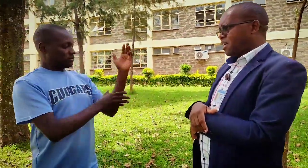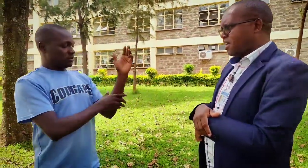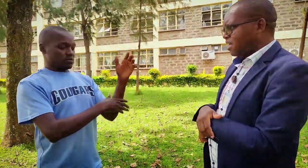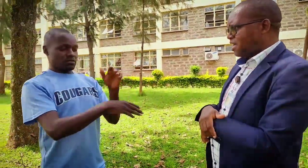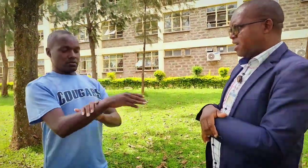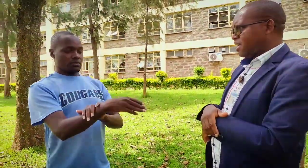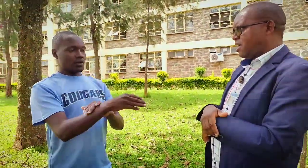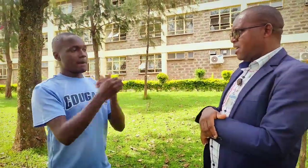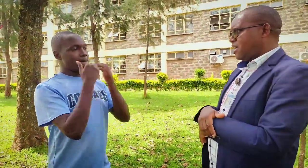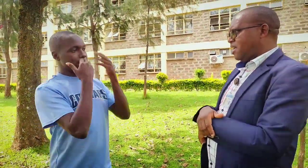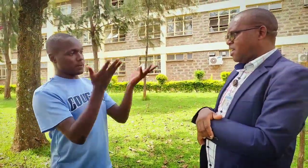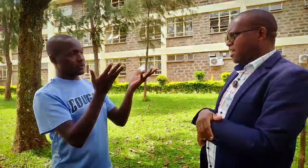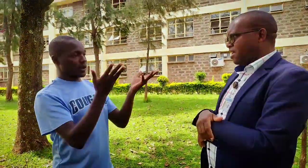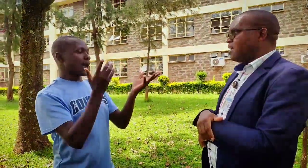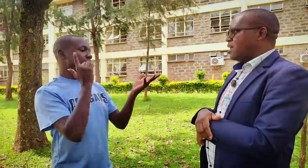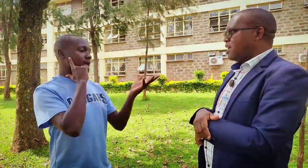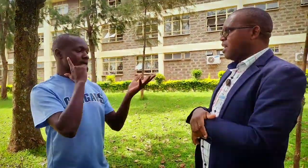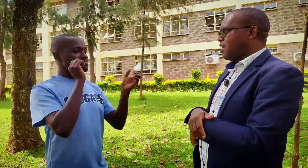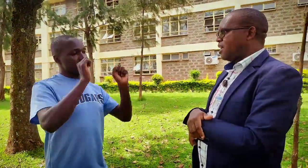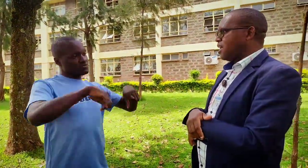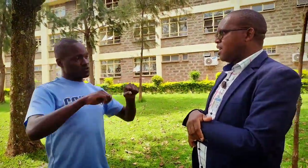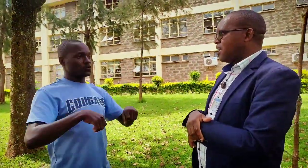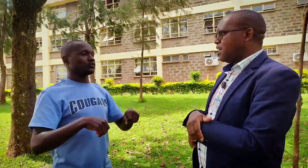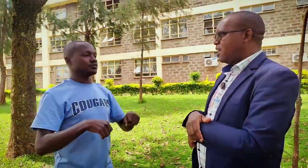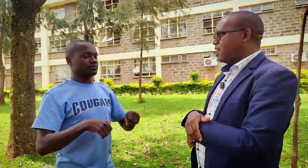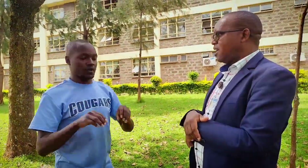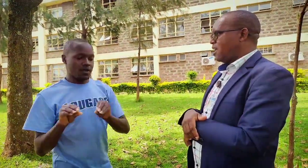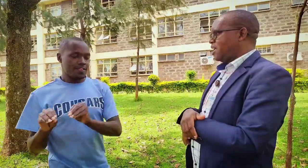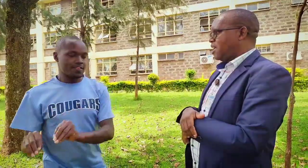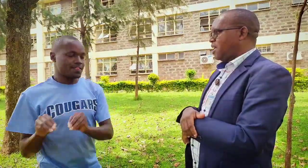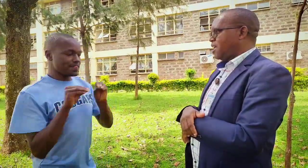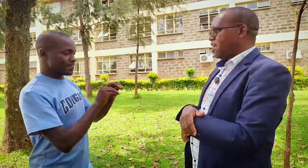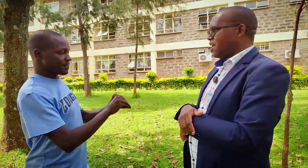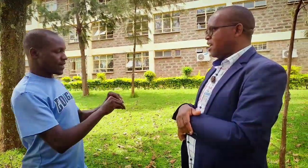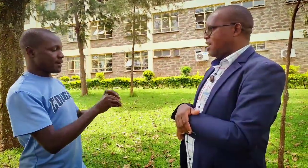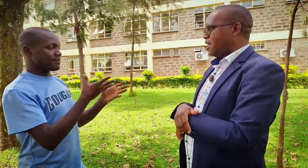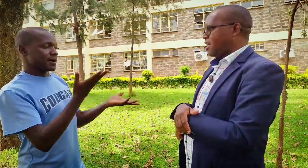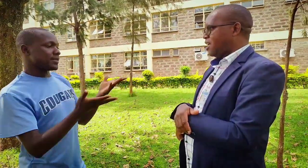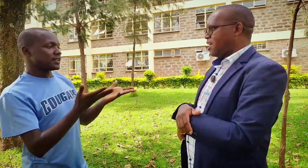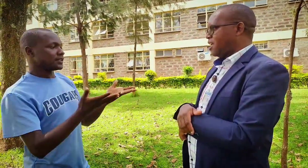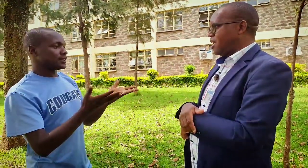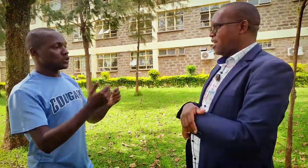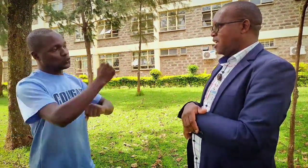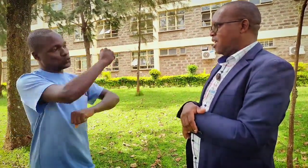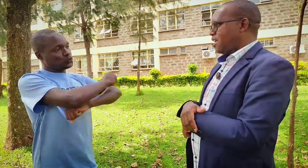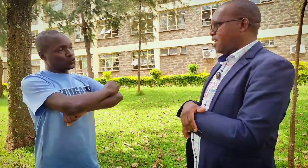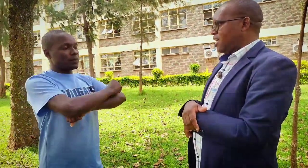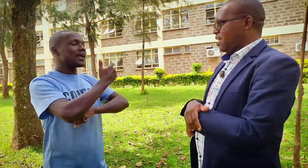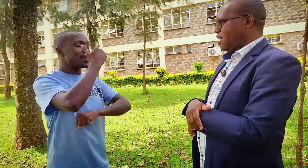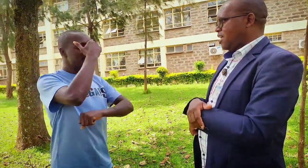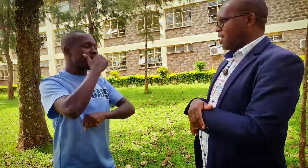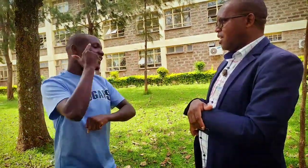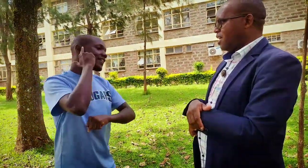the deaf don't have hands it's possible for